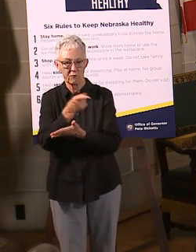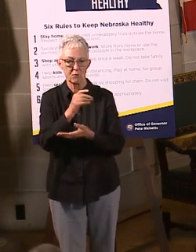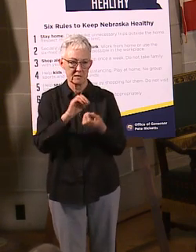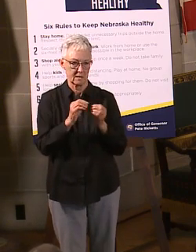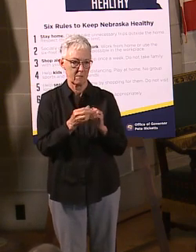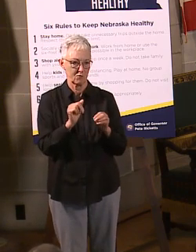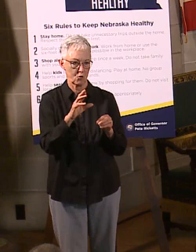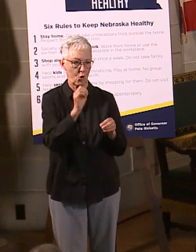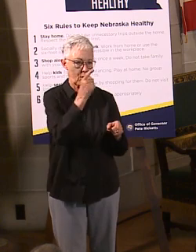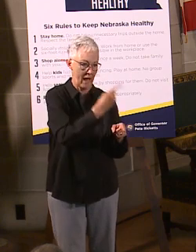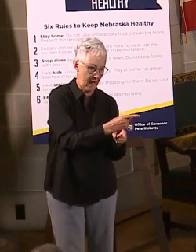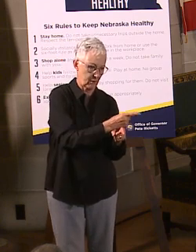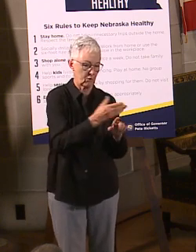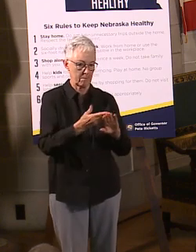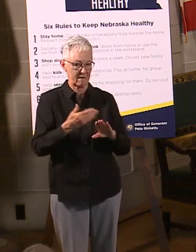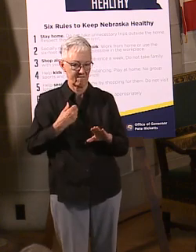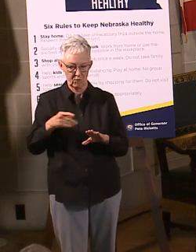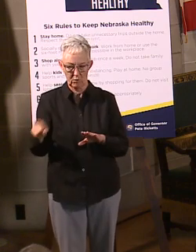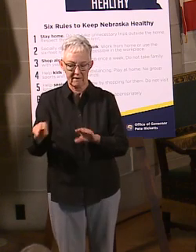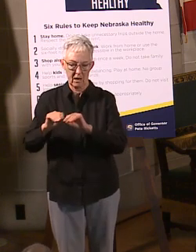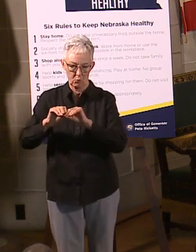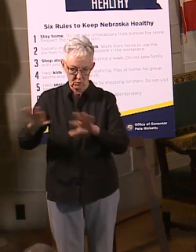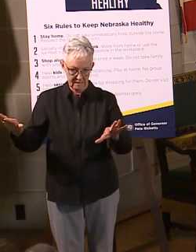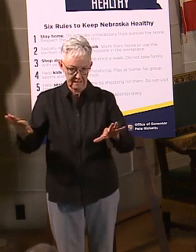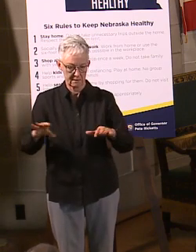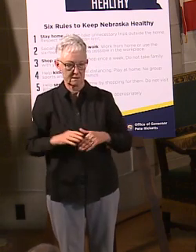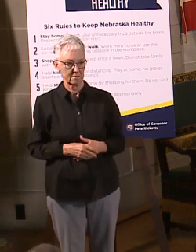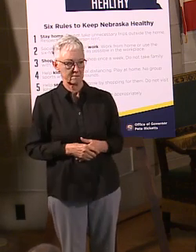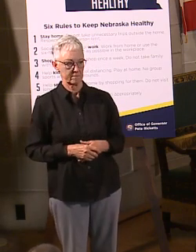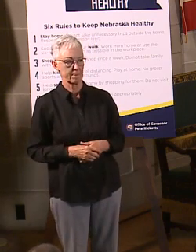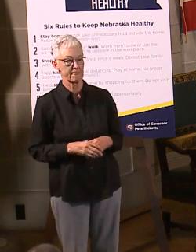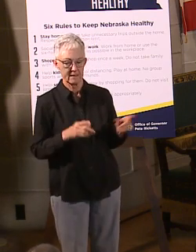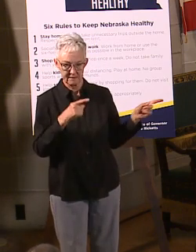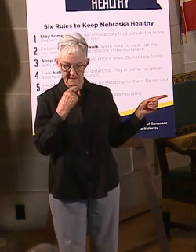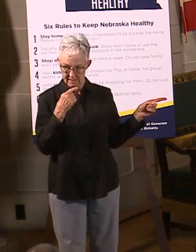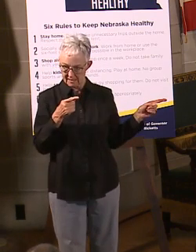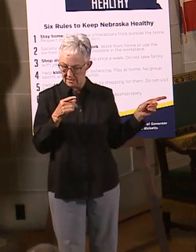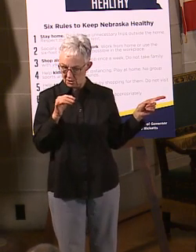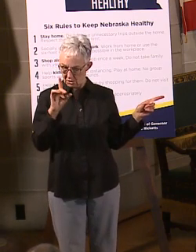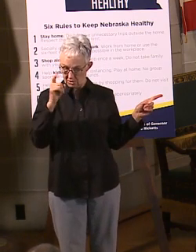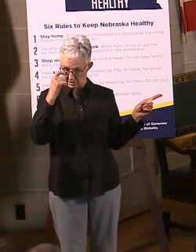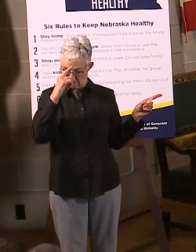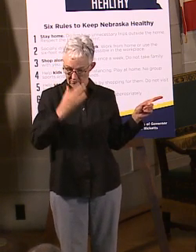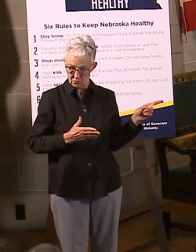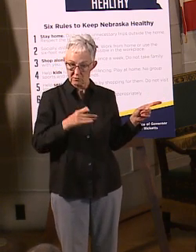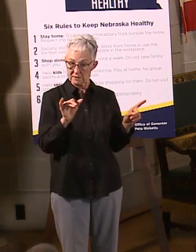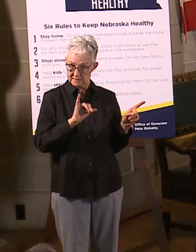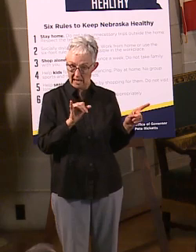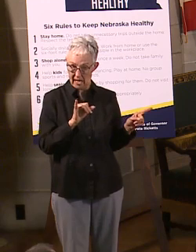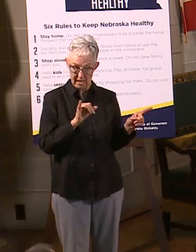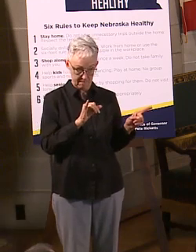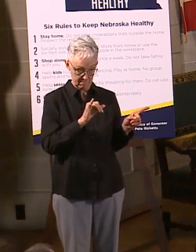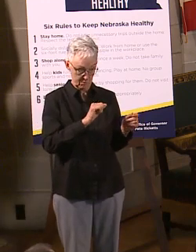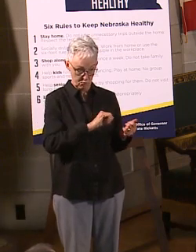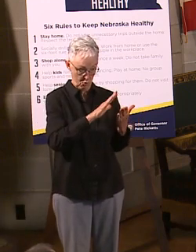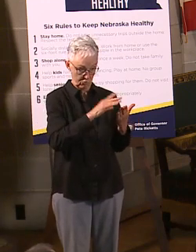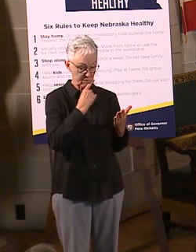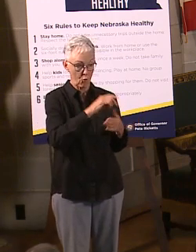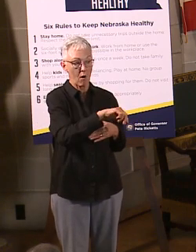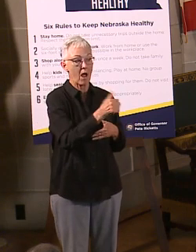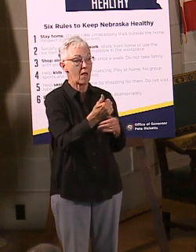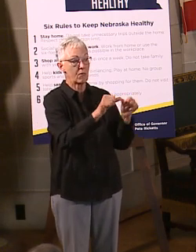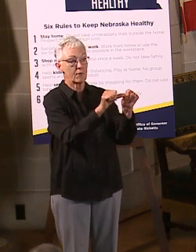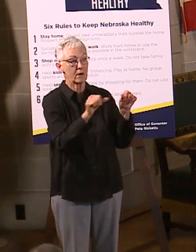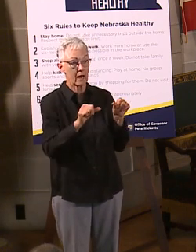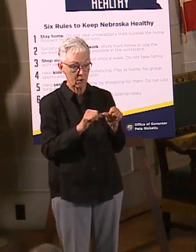Governor feel the same way about similar information being released about other outbreak locations? I would say yes, that would be a good policy just in general. We like to release aggregate